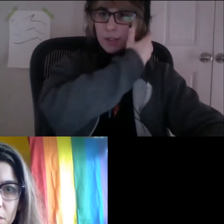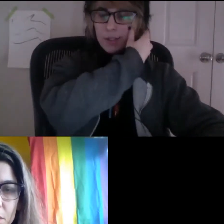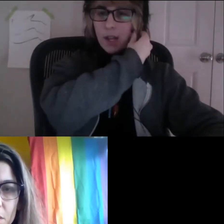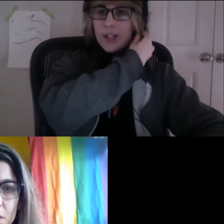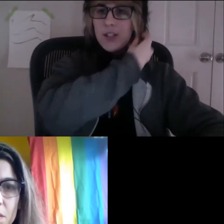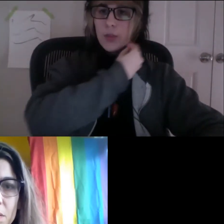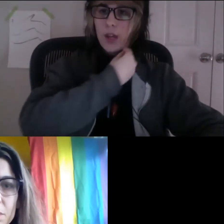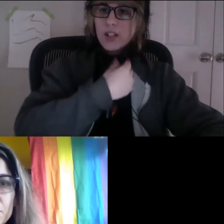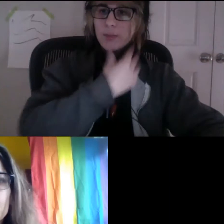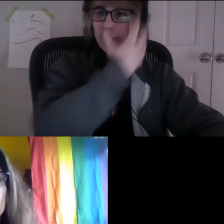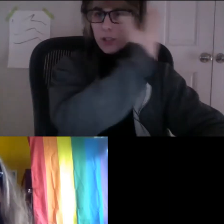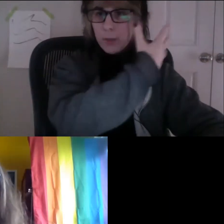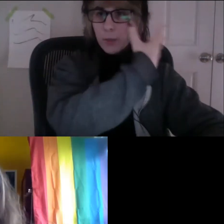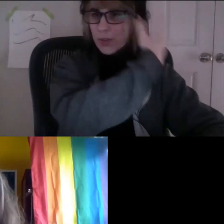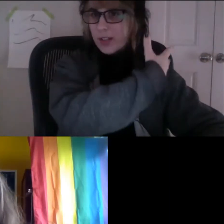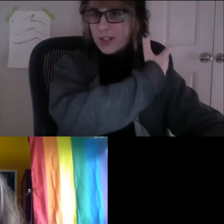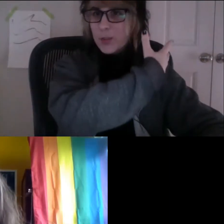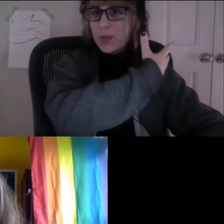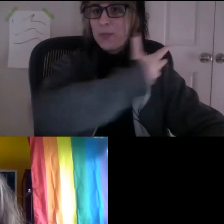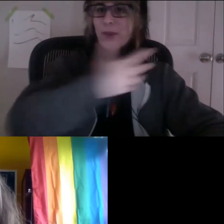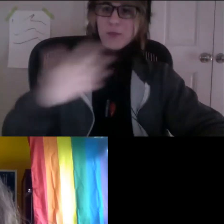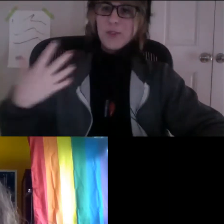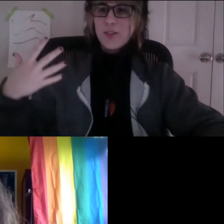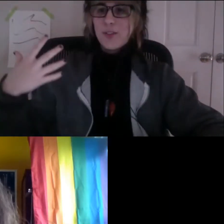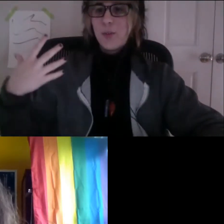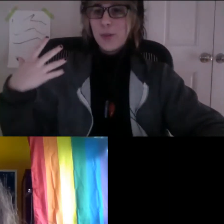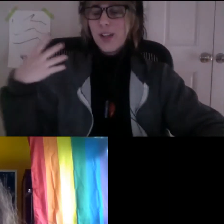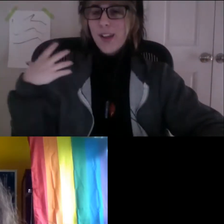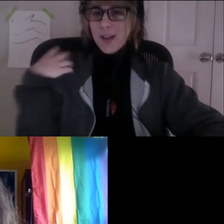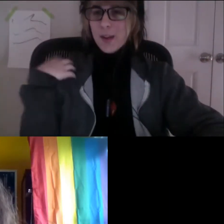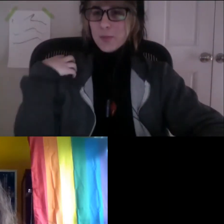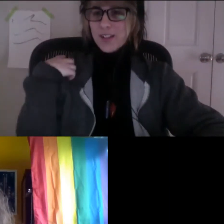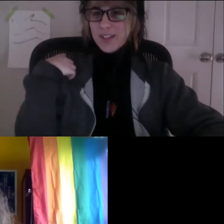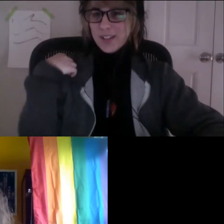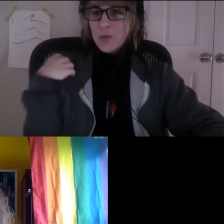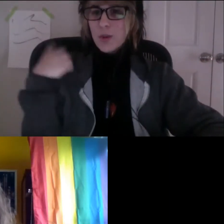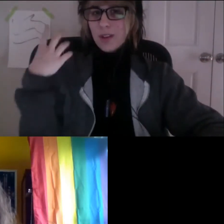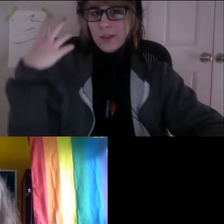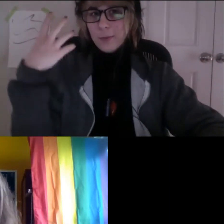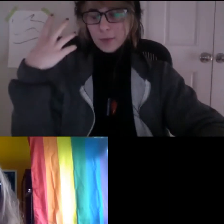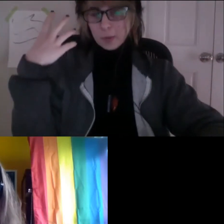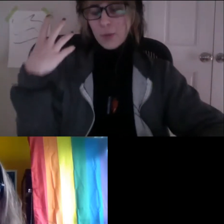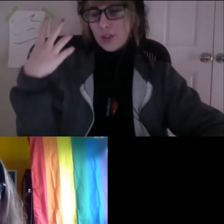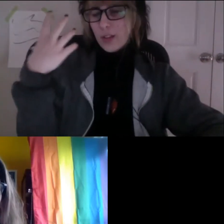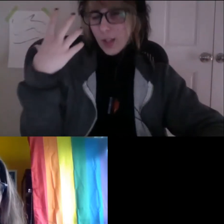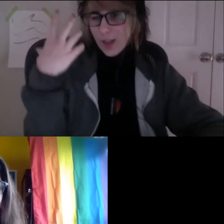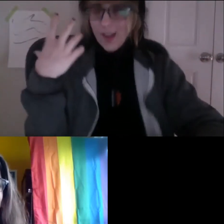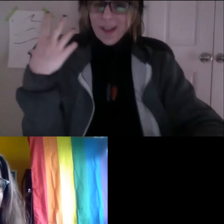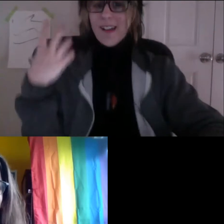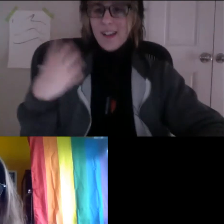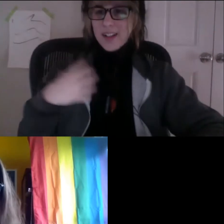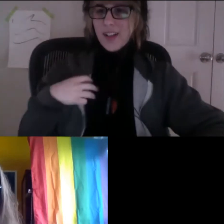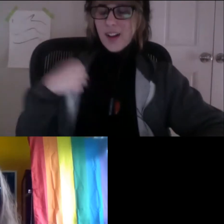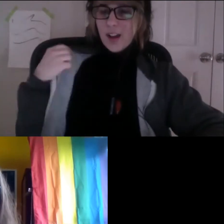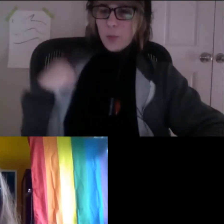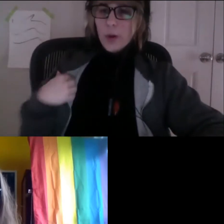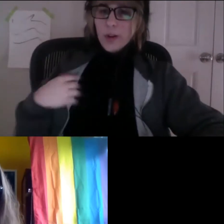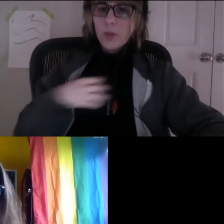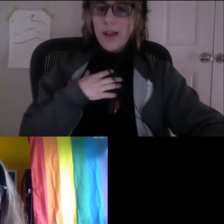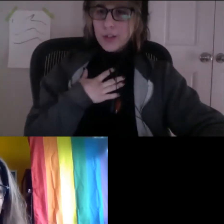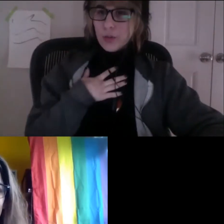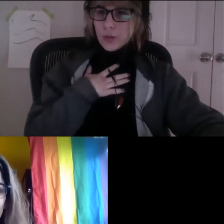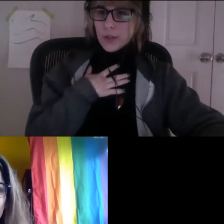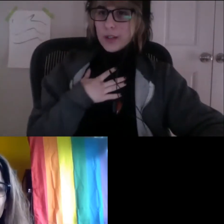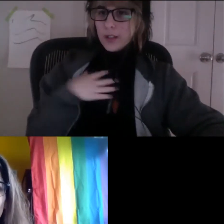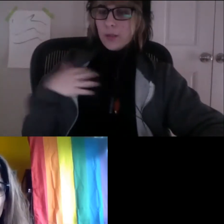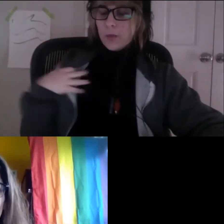bangs and the sides with kind of a emo side sweep from 2003, because that's where I live emotionally. And, uh, I'm wearing